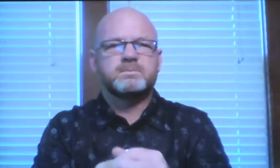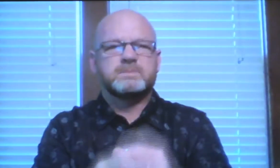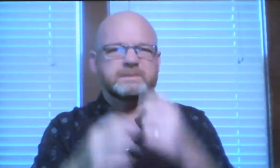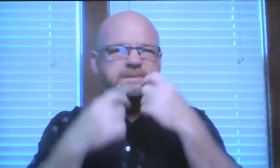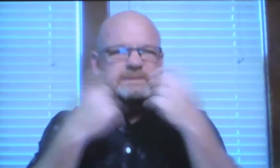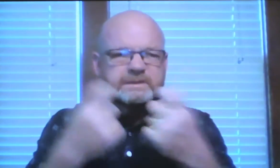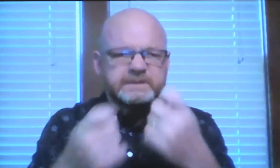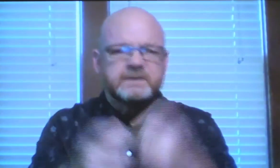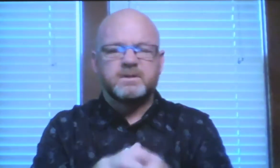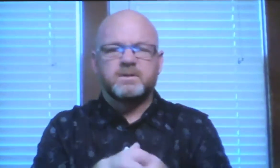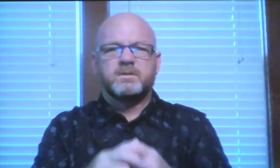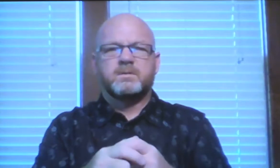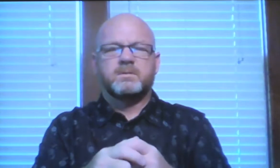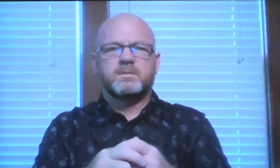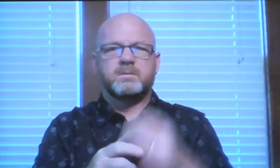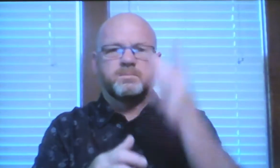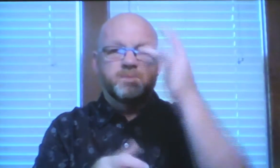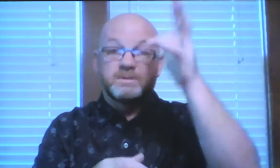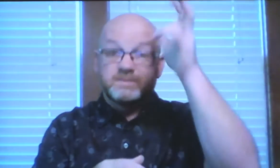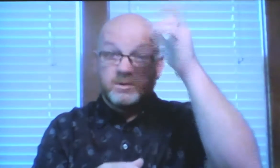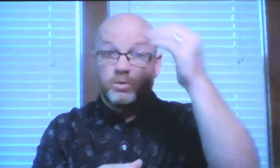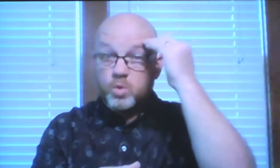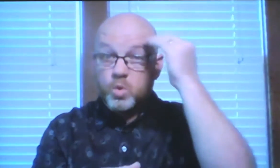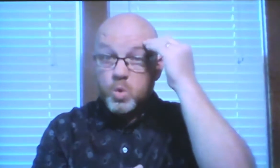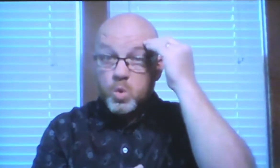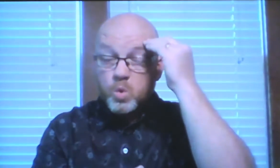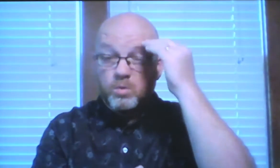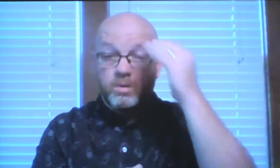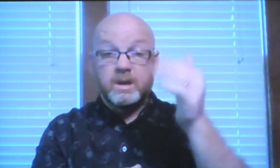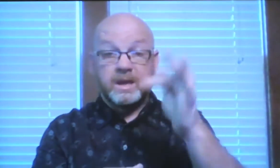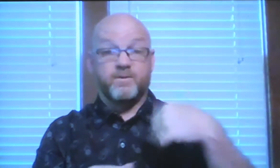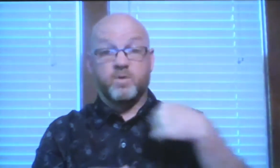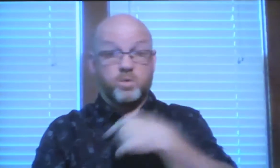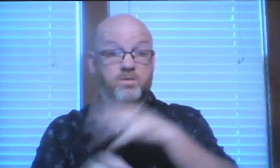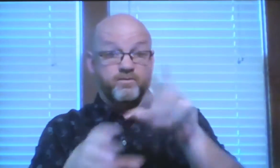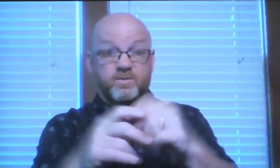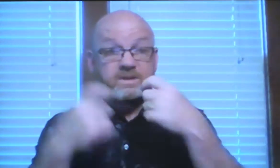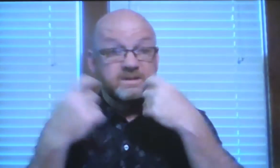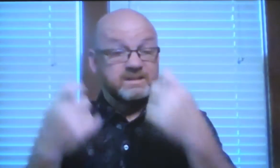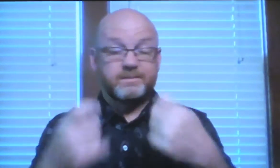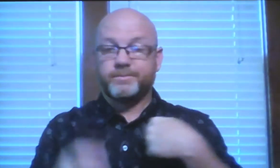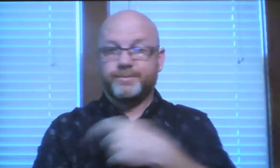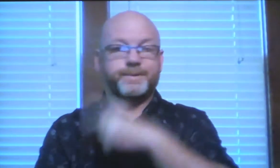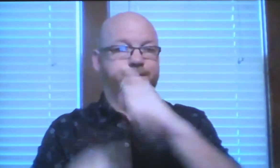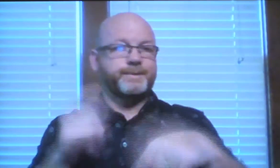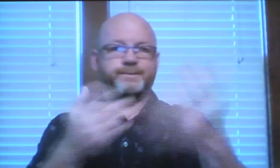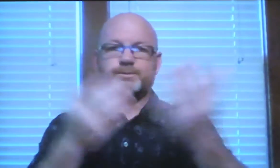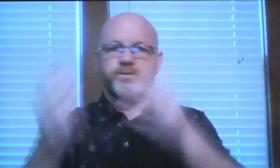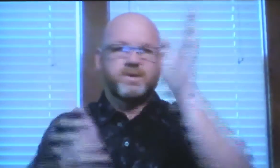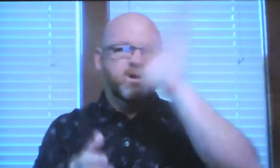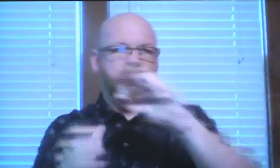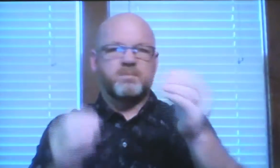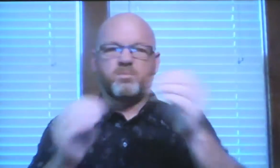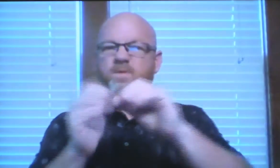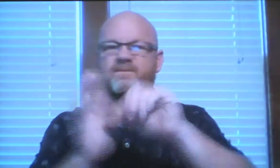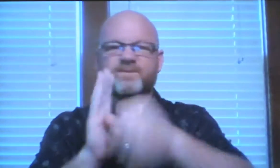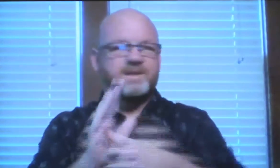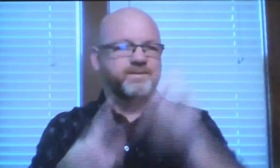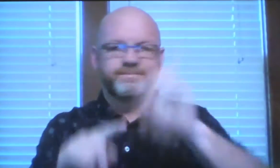toward involvement in sin the devil is smart he knows that once we're involved we can't search